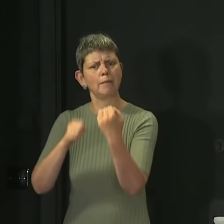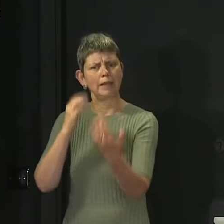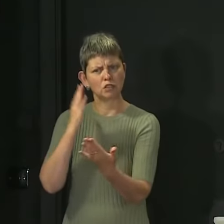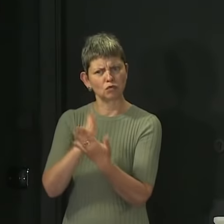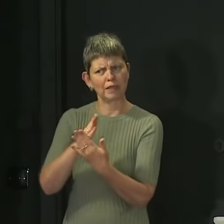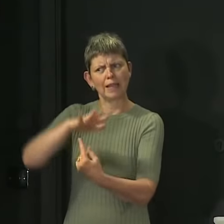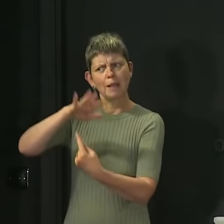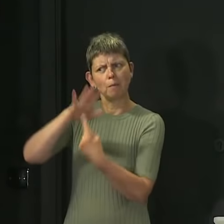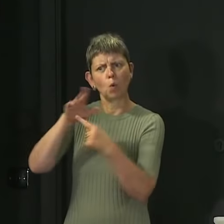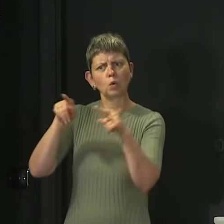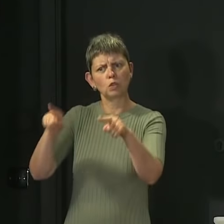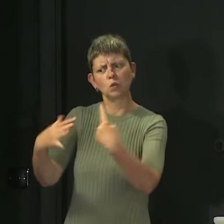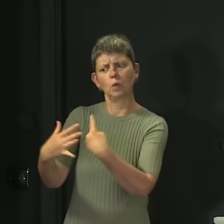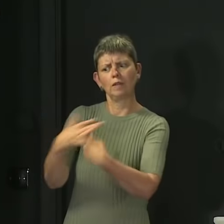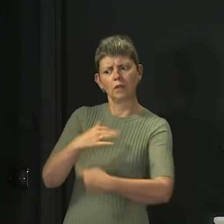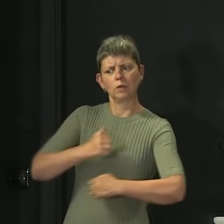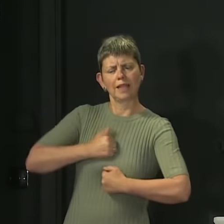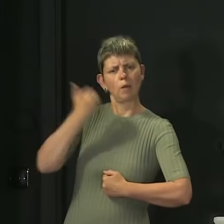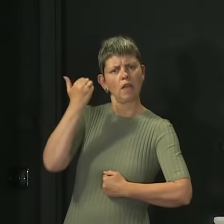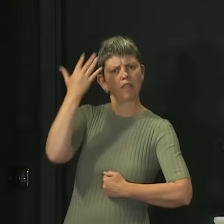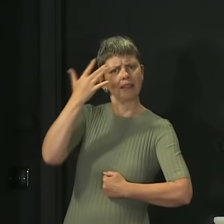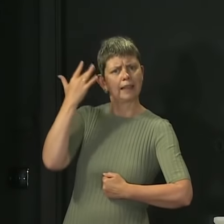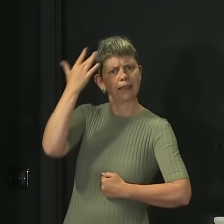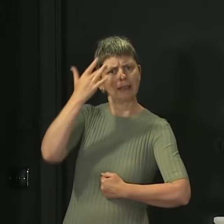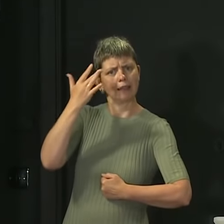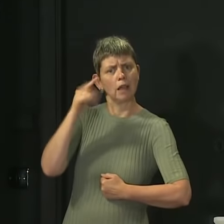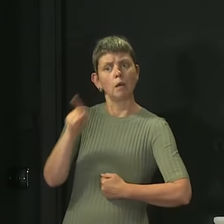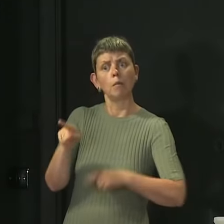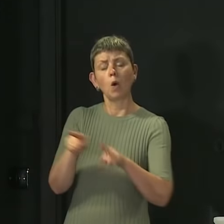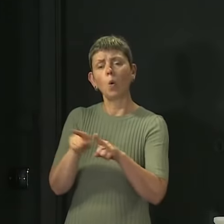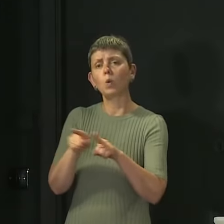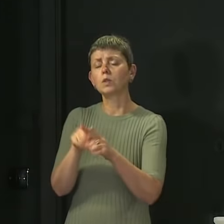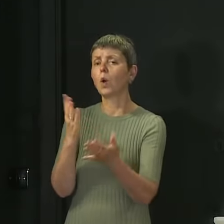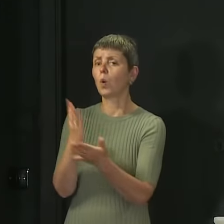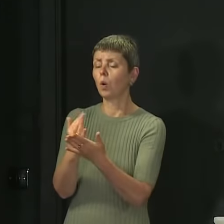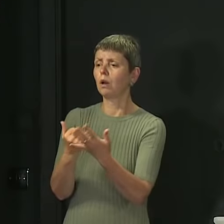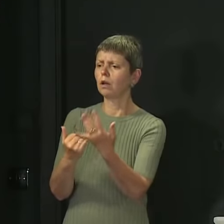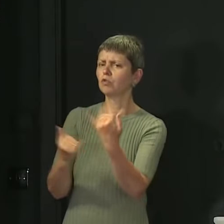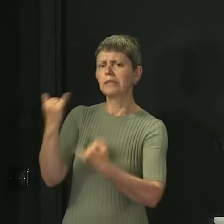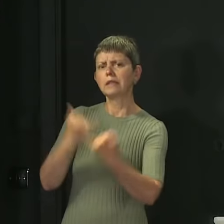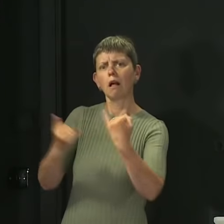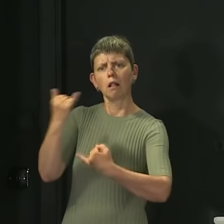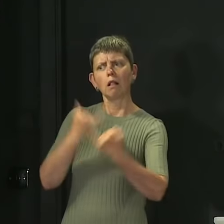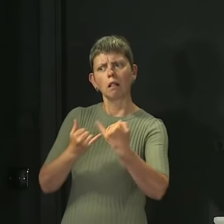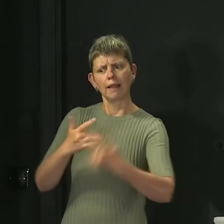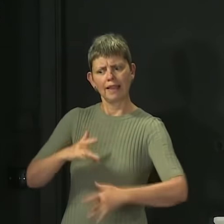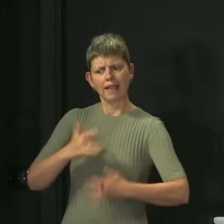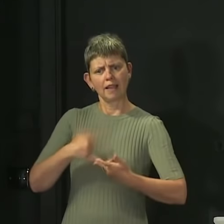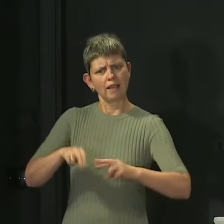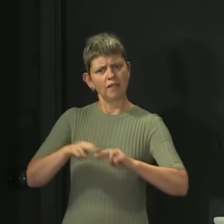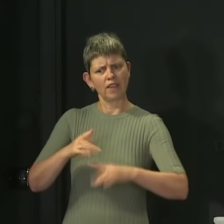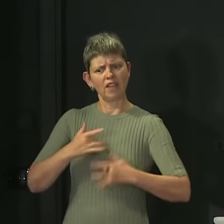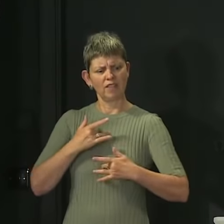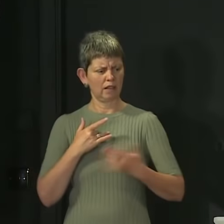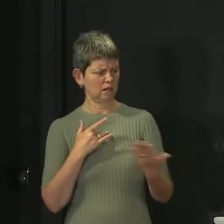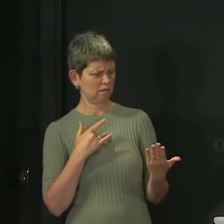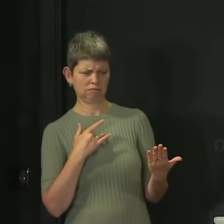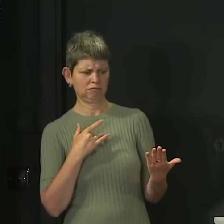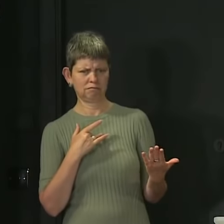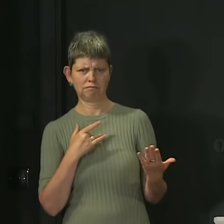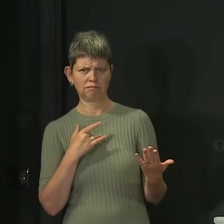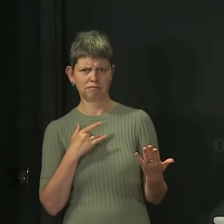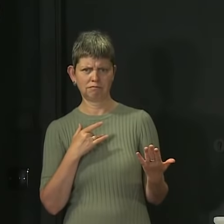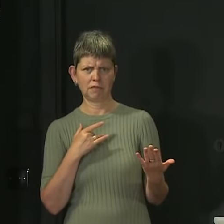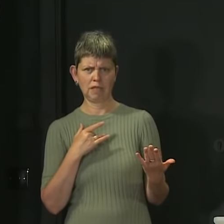drivers of our thinking around these things, but also critical voices when they feel they need to support